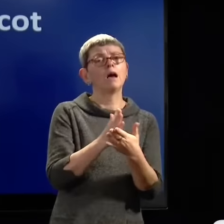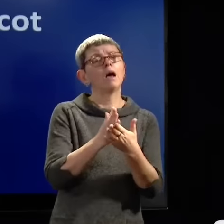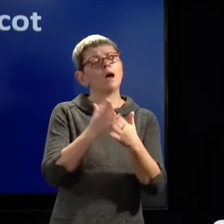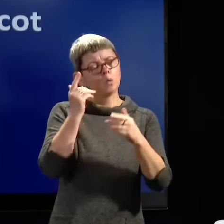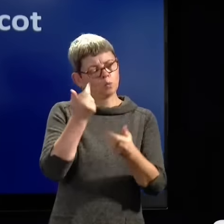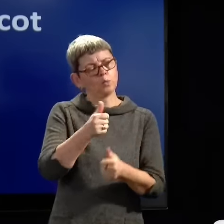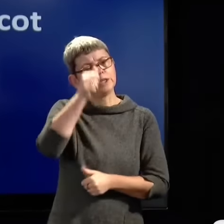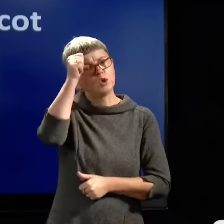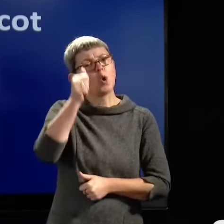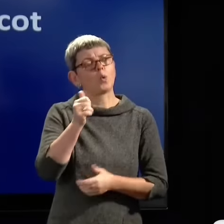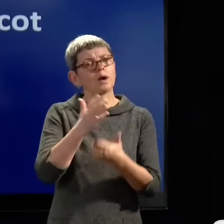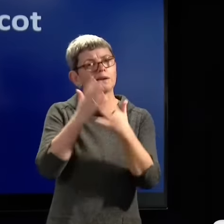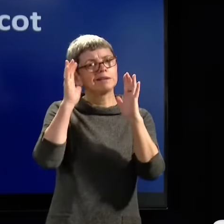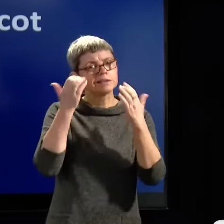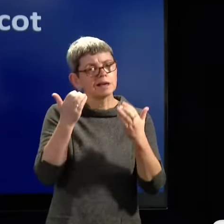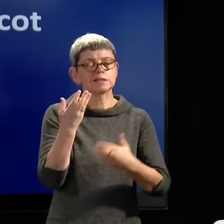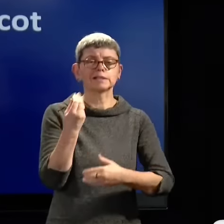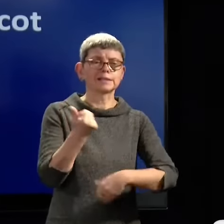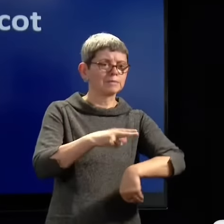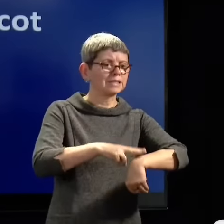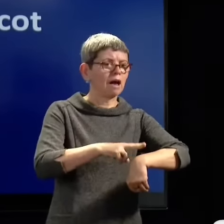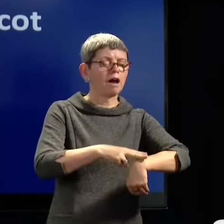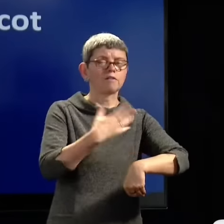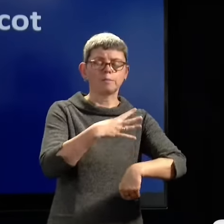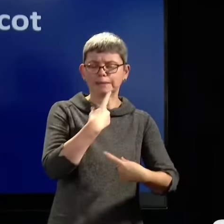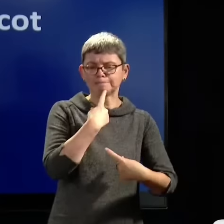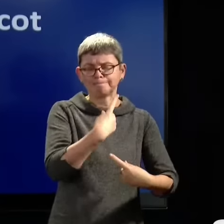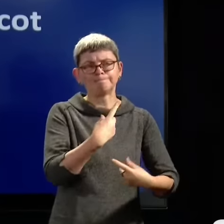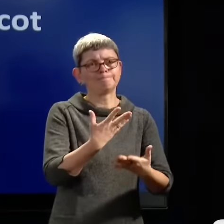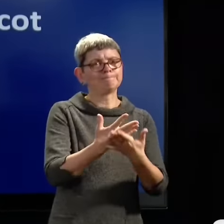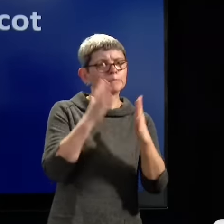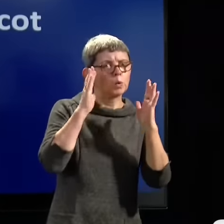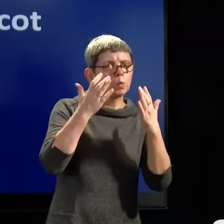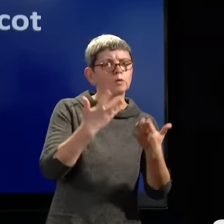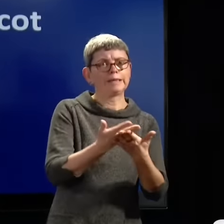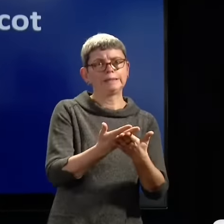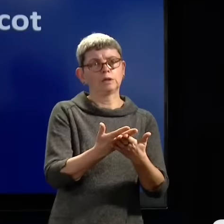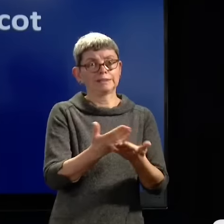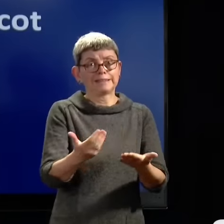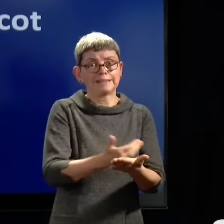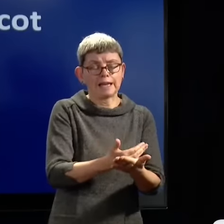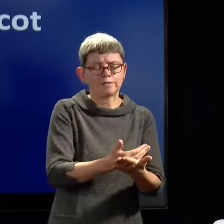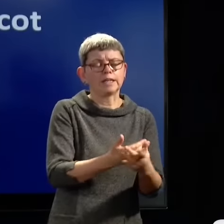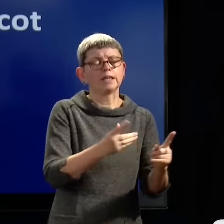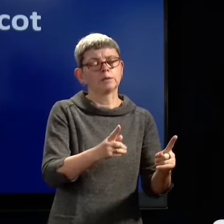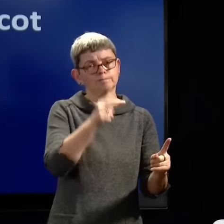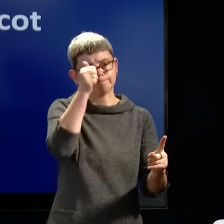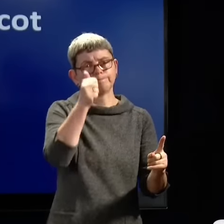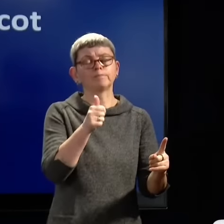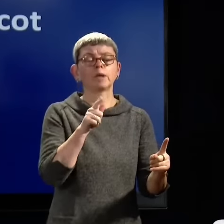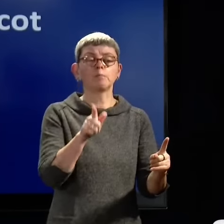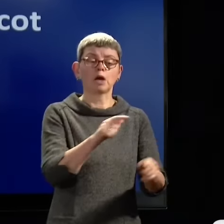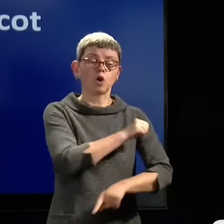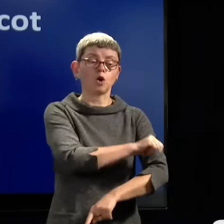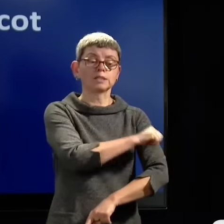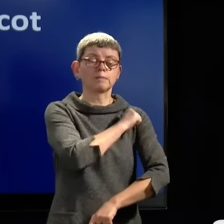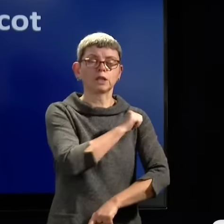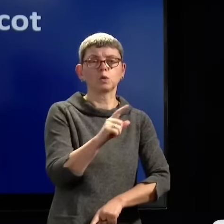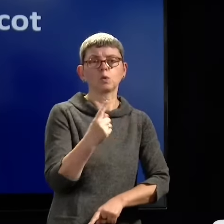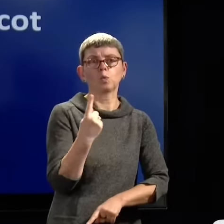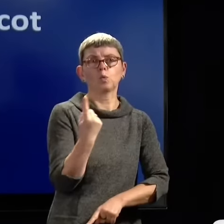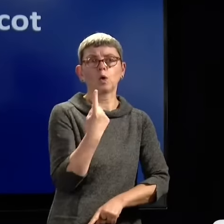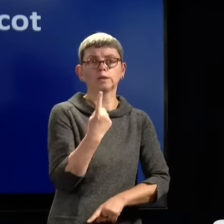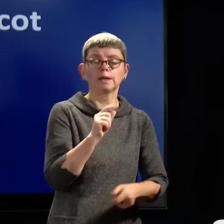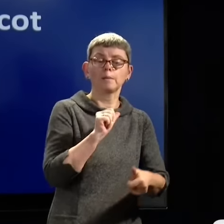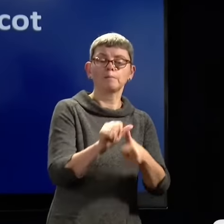voiced by clinicians. We're speaking to them regularly, but we do think hospital care needs to be prioritized for the most acutely ill and remains the